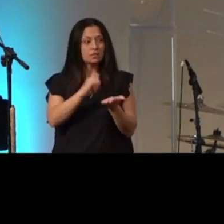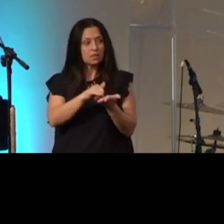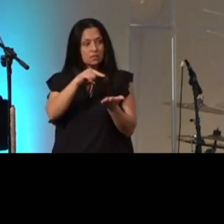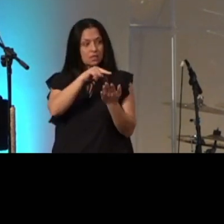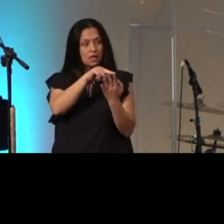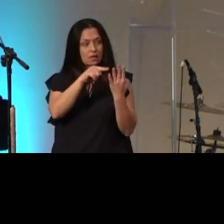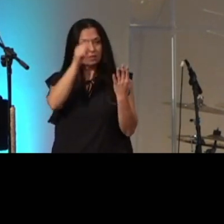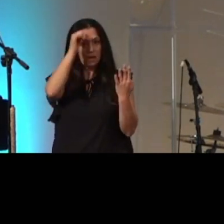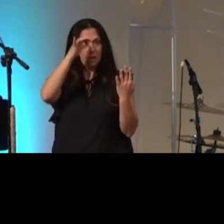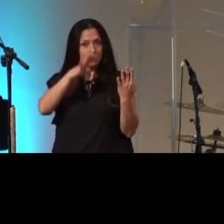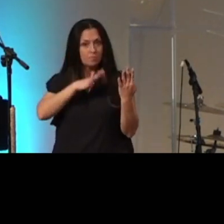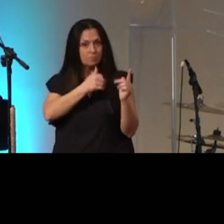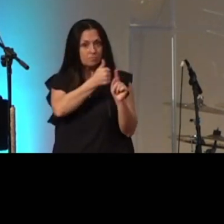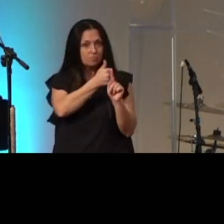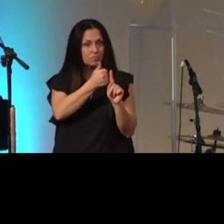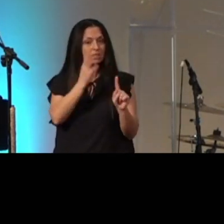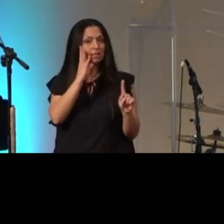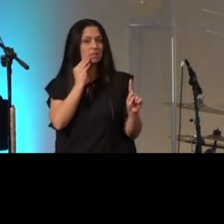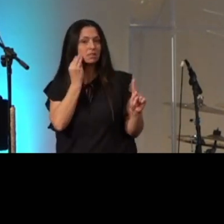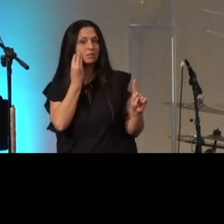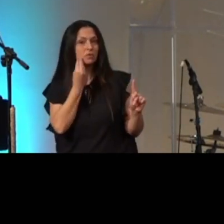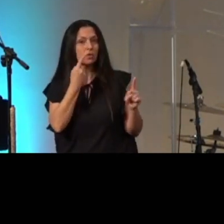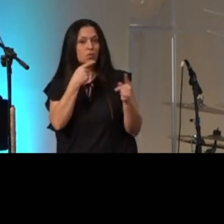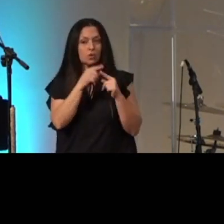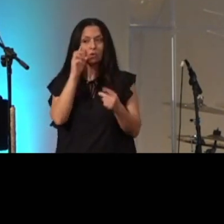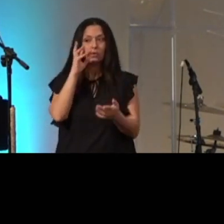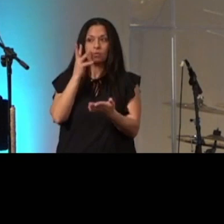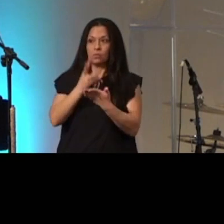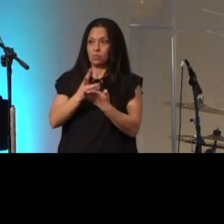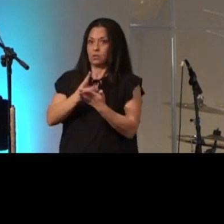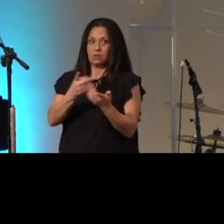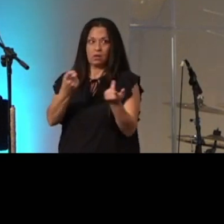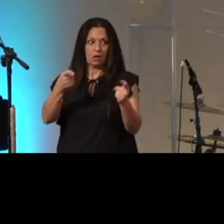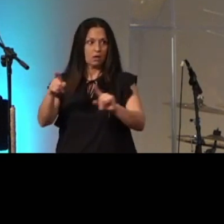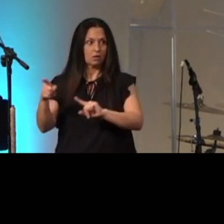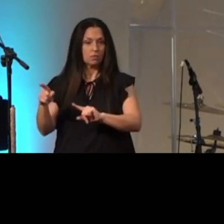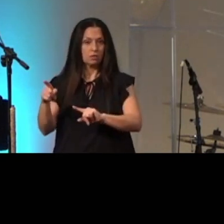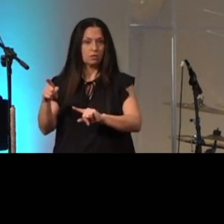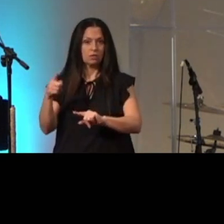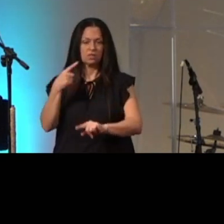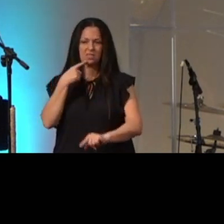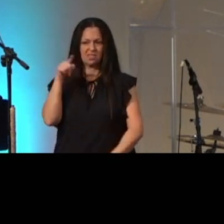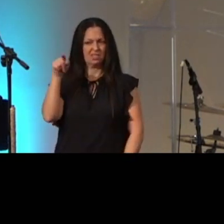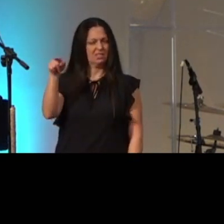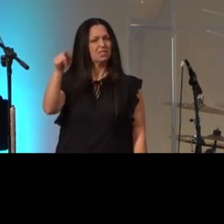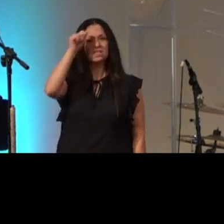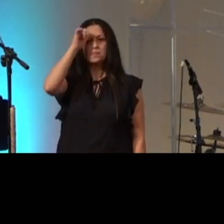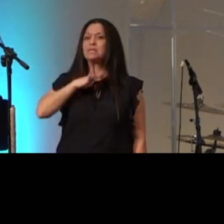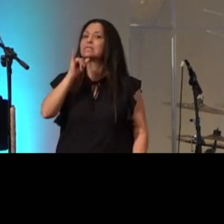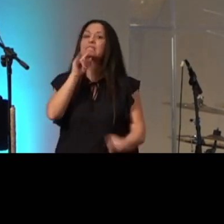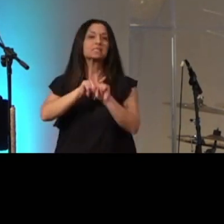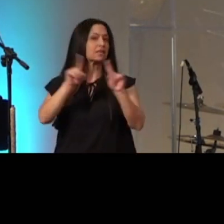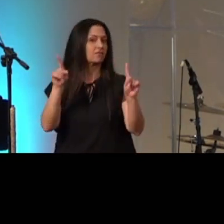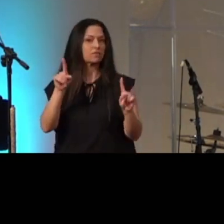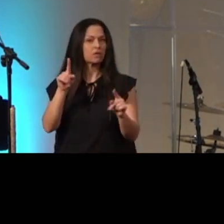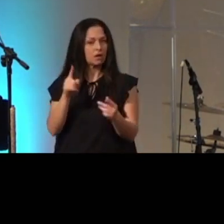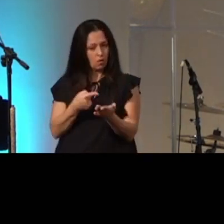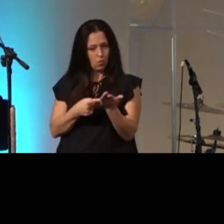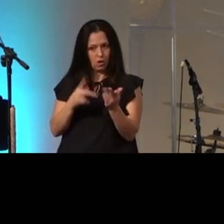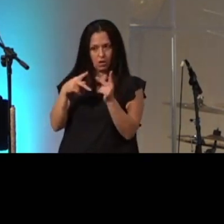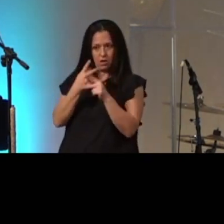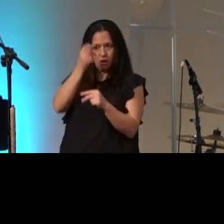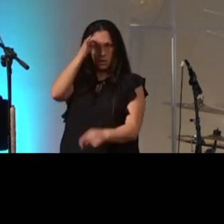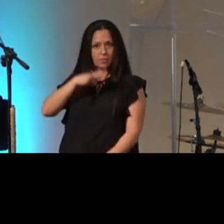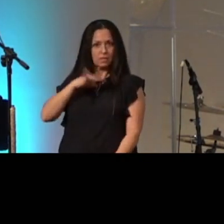these men experienced when they witnessed this was that this man is different what kind of man is